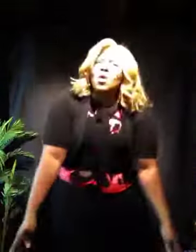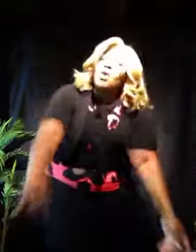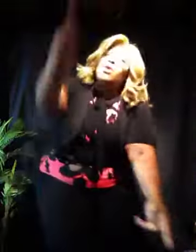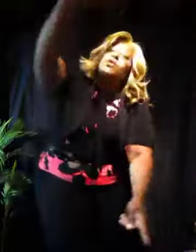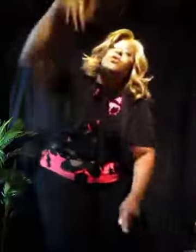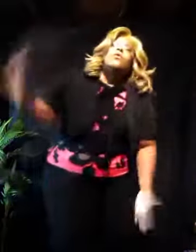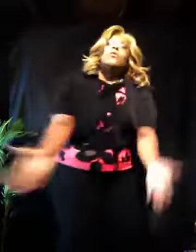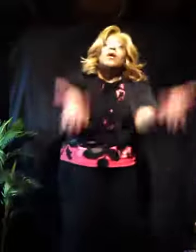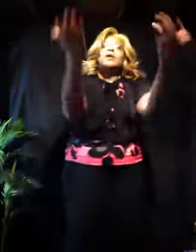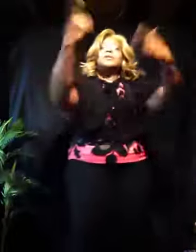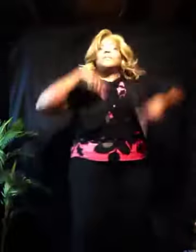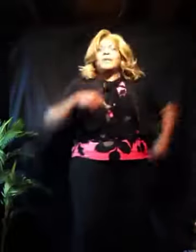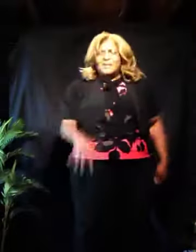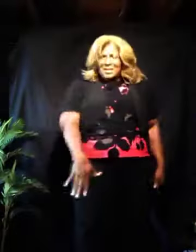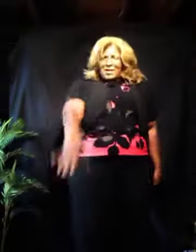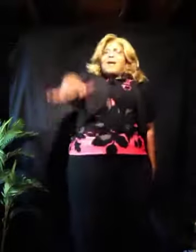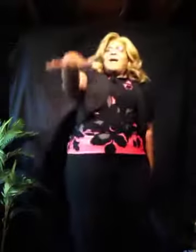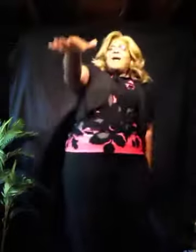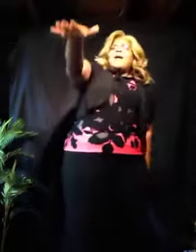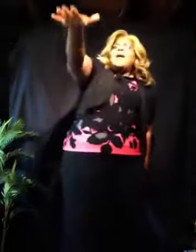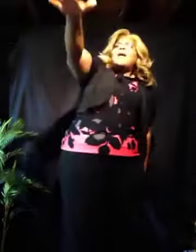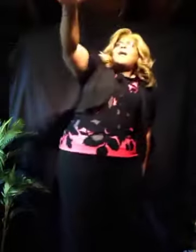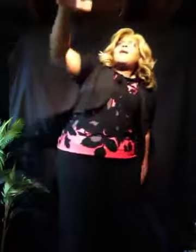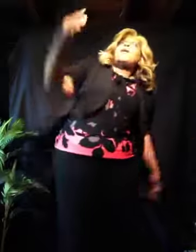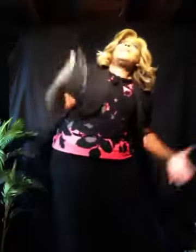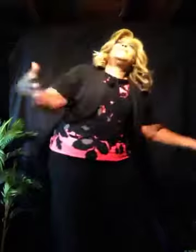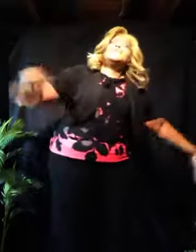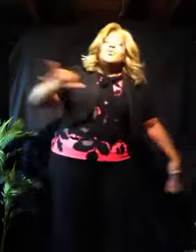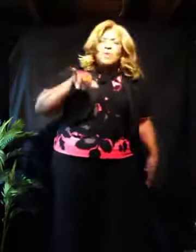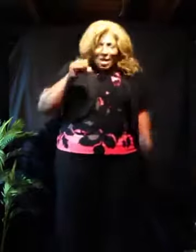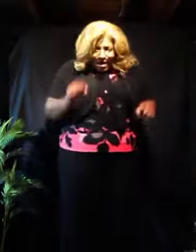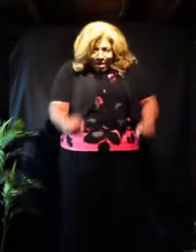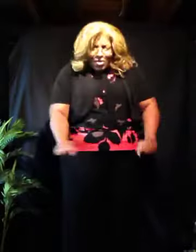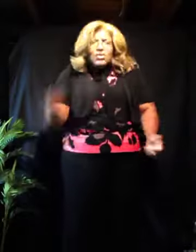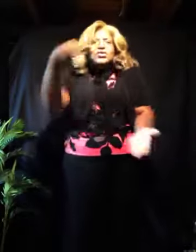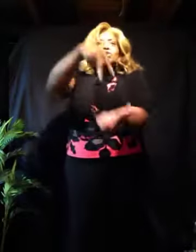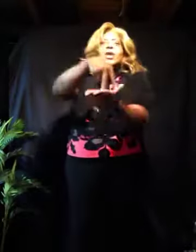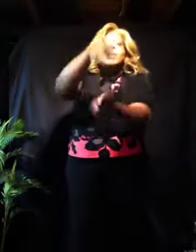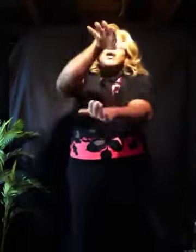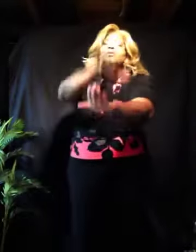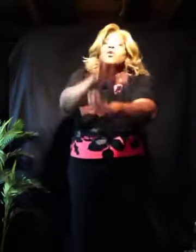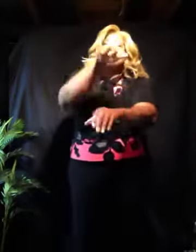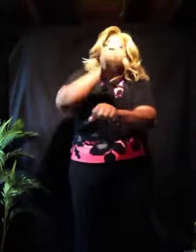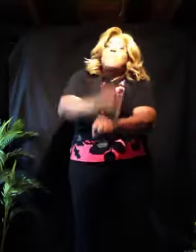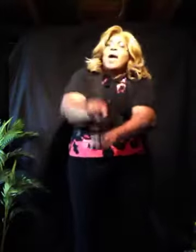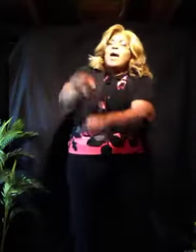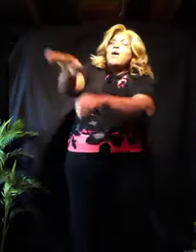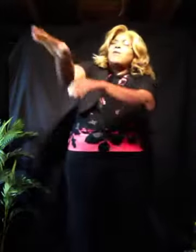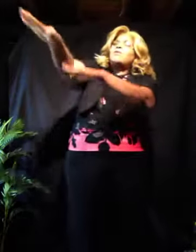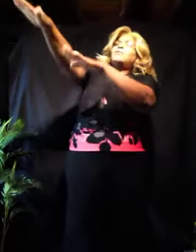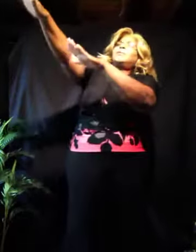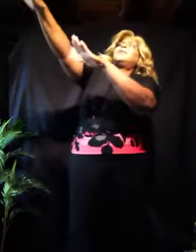You've raised me up so I can stand the mountains